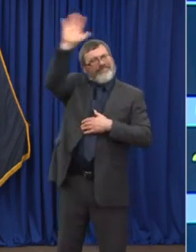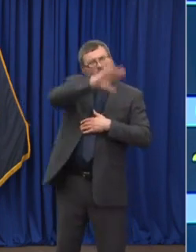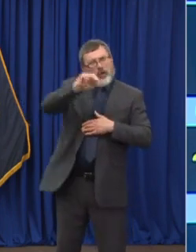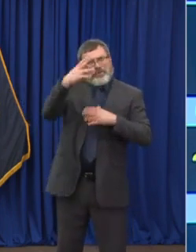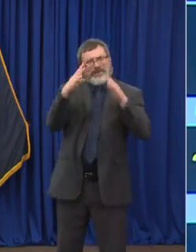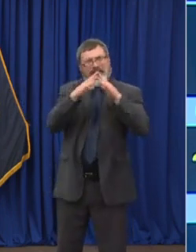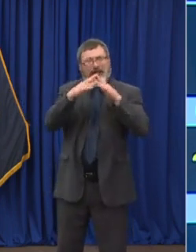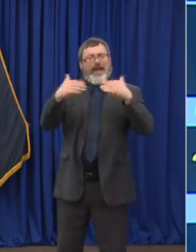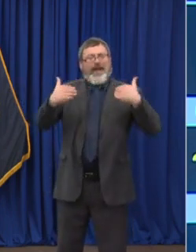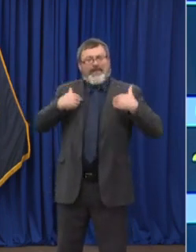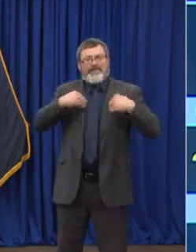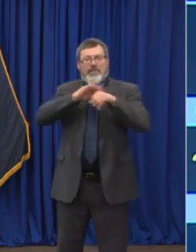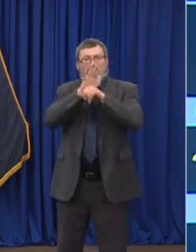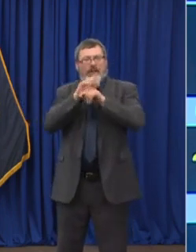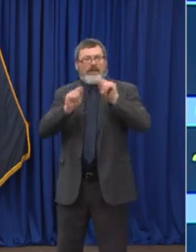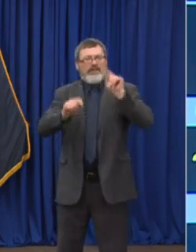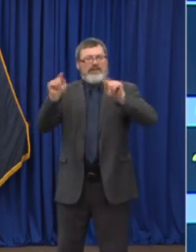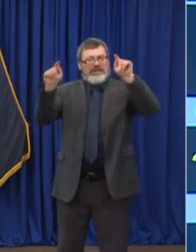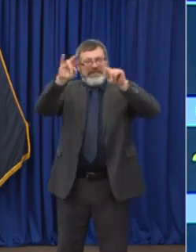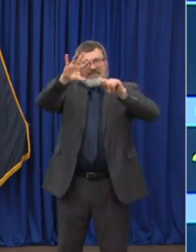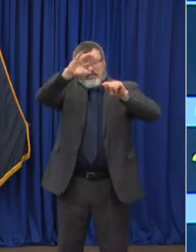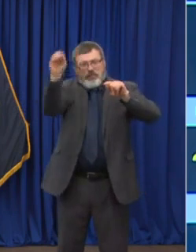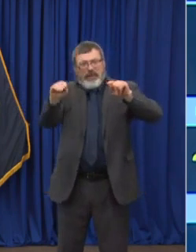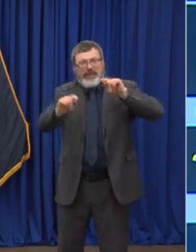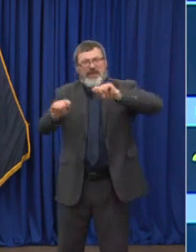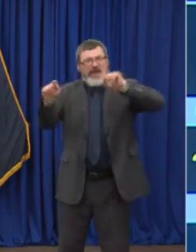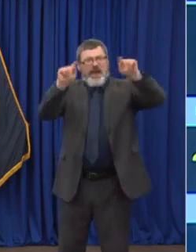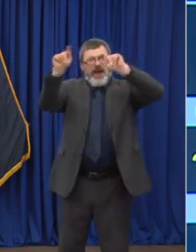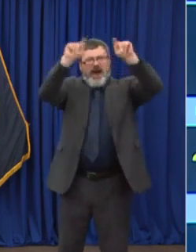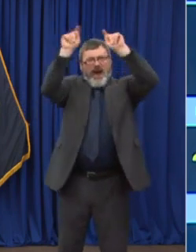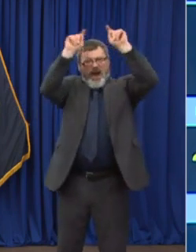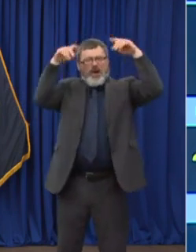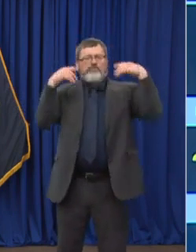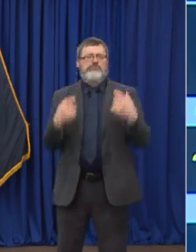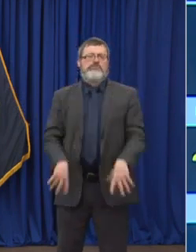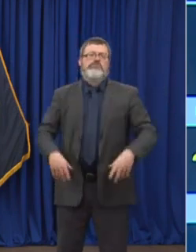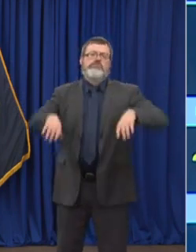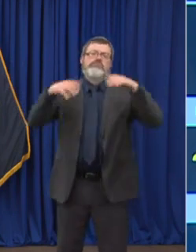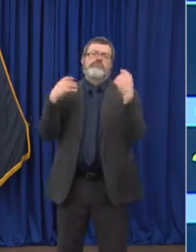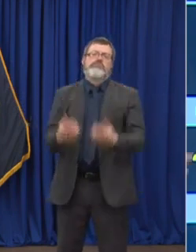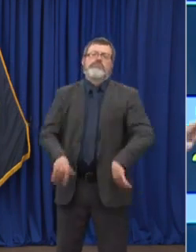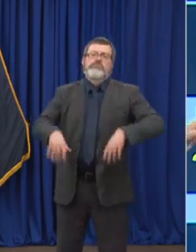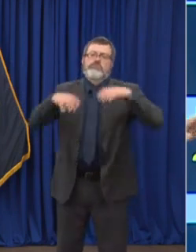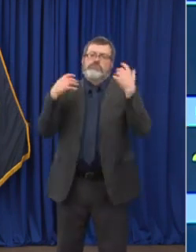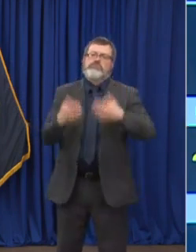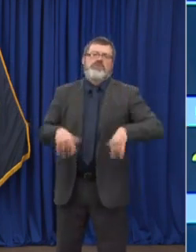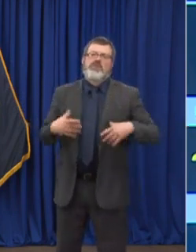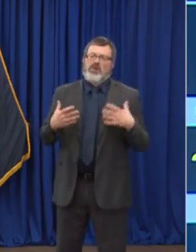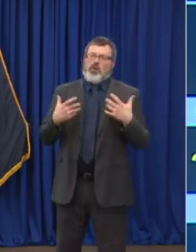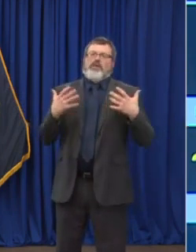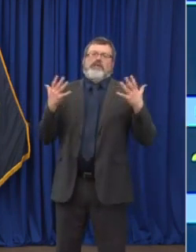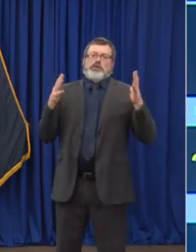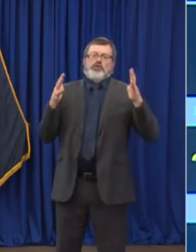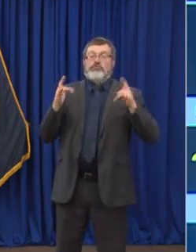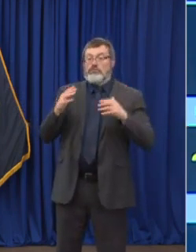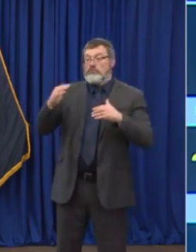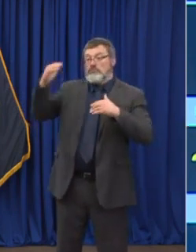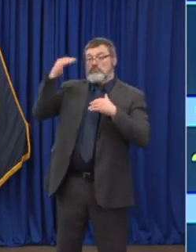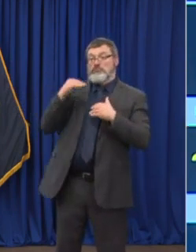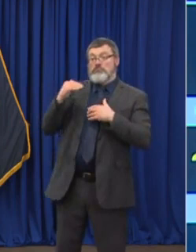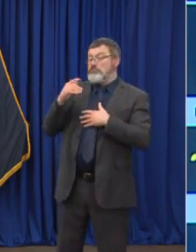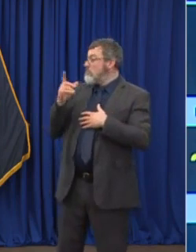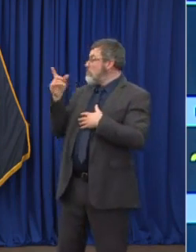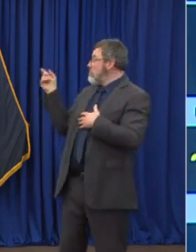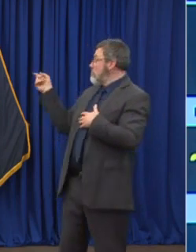entire state and well more than 75% of the cities and towns in the state now have active COVID cases. The counties that we currently had